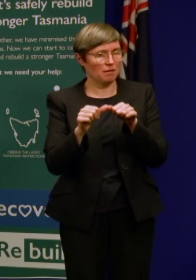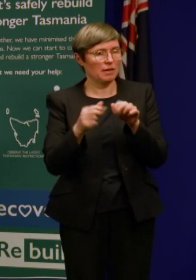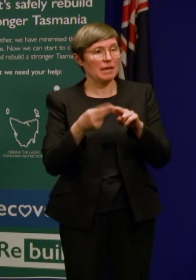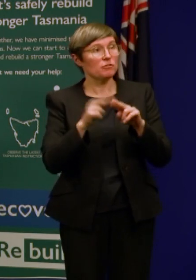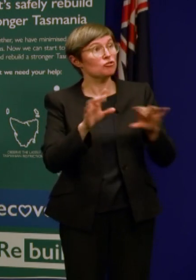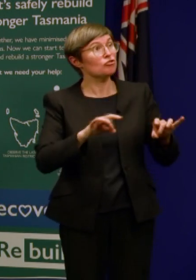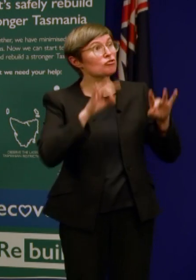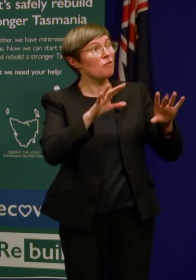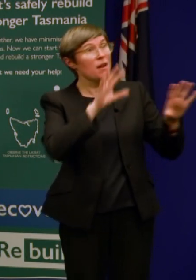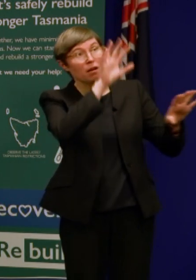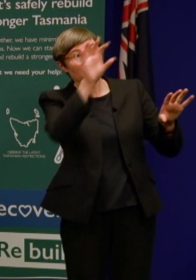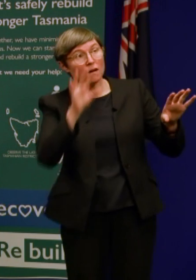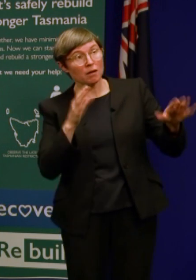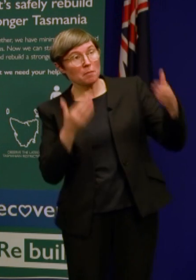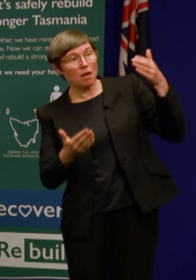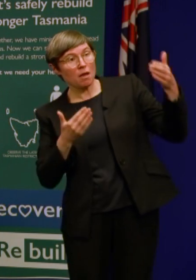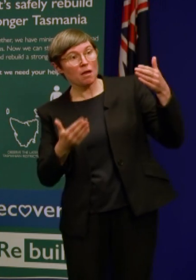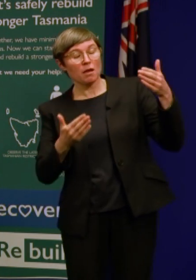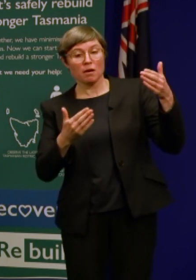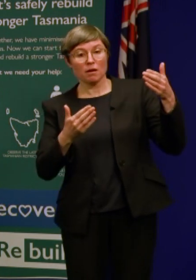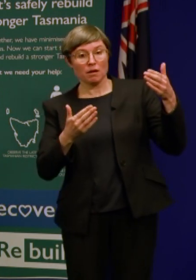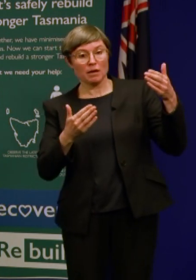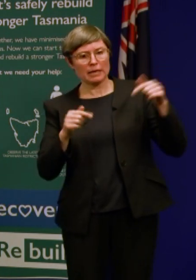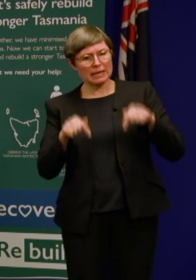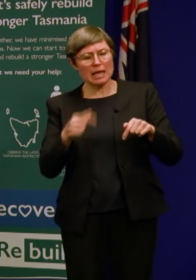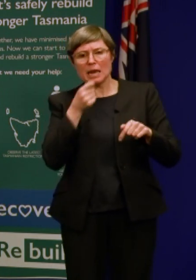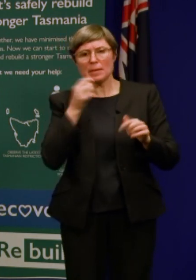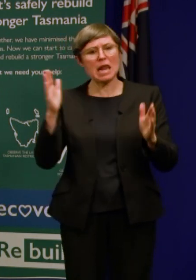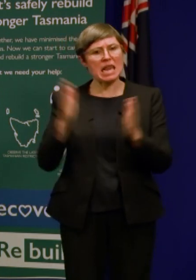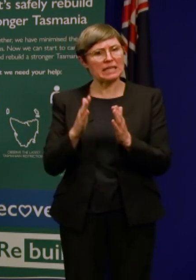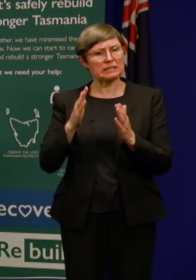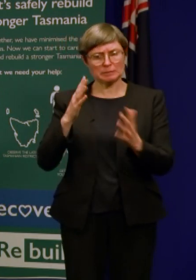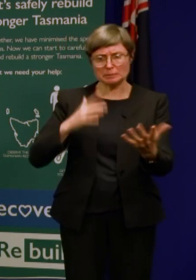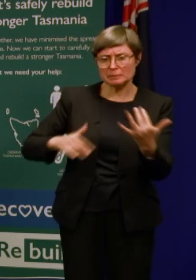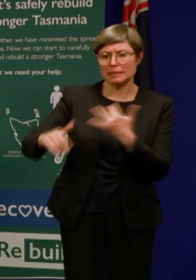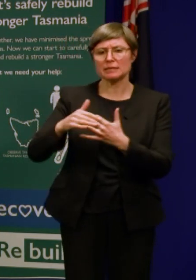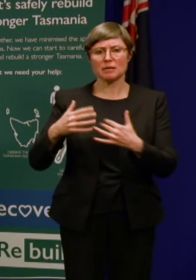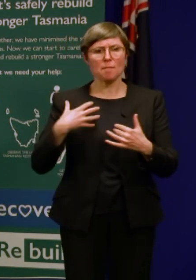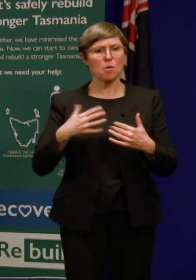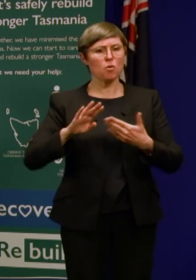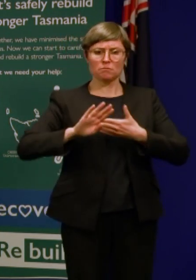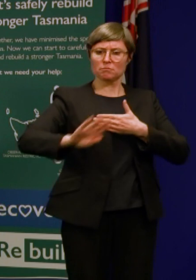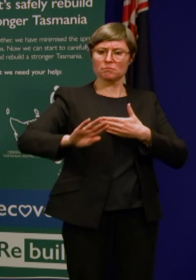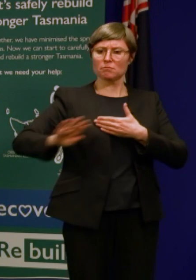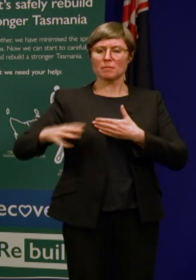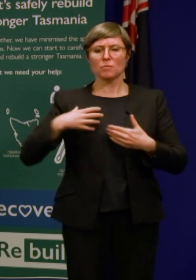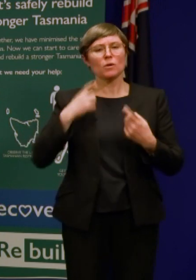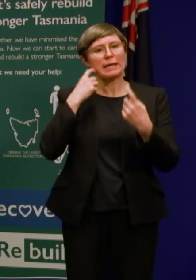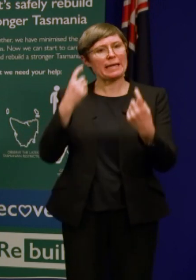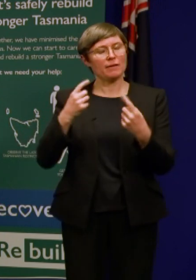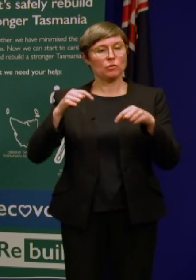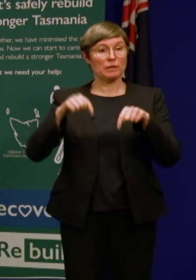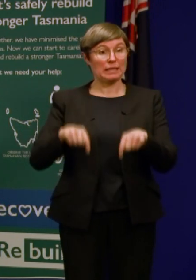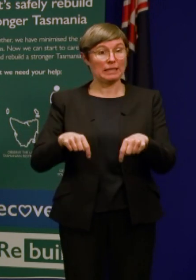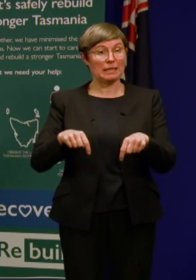in terms of limiting our interactions and keeping our distance from people but it's